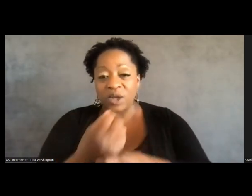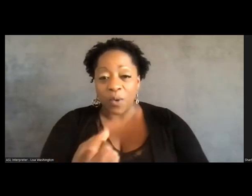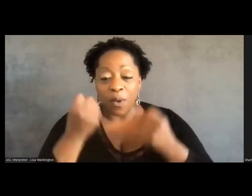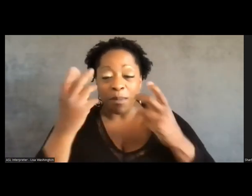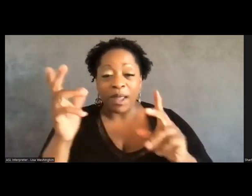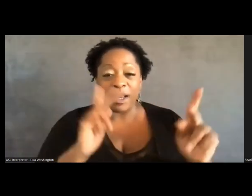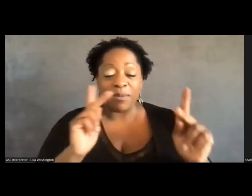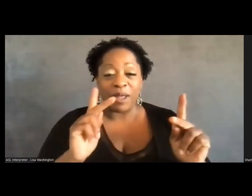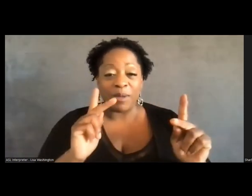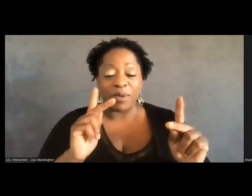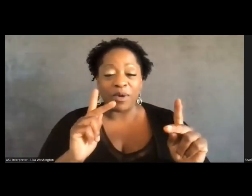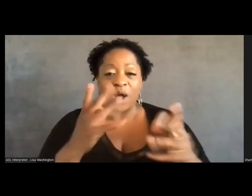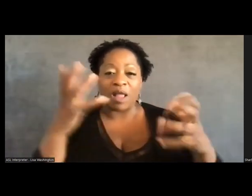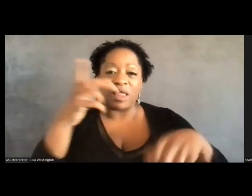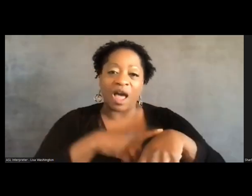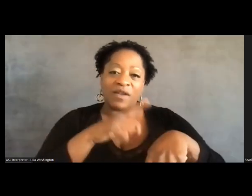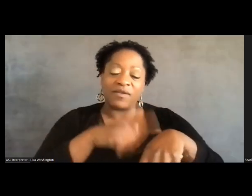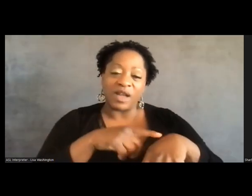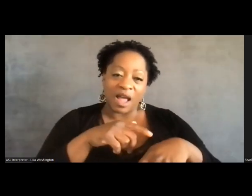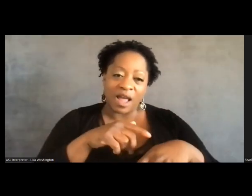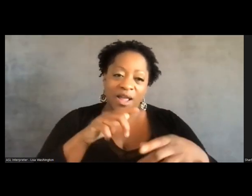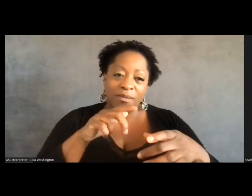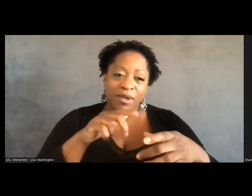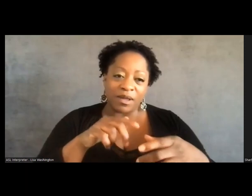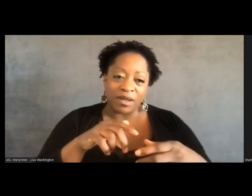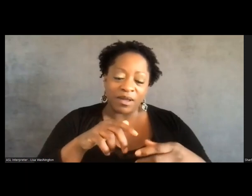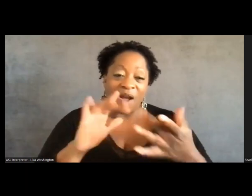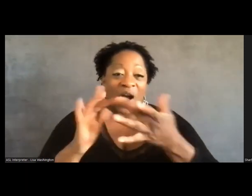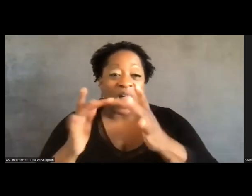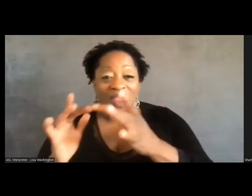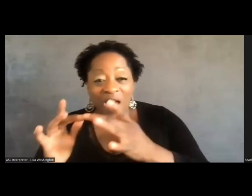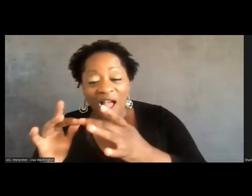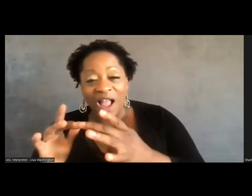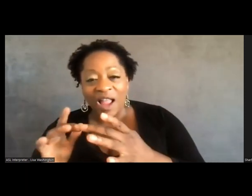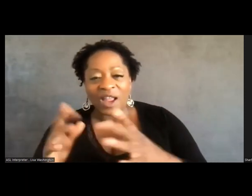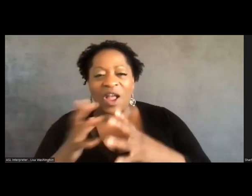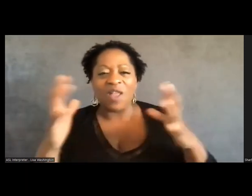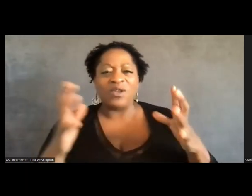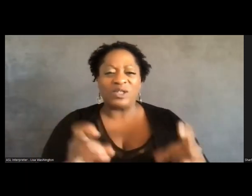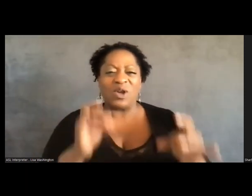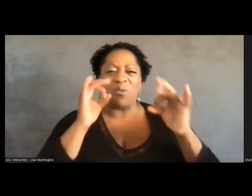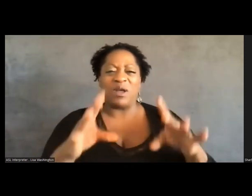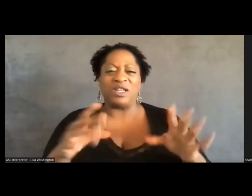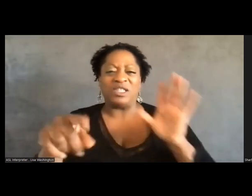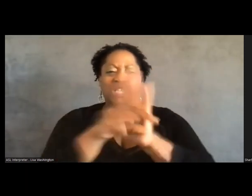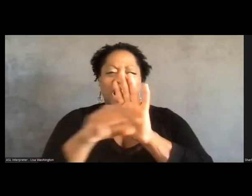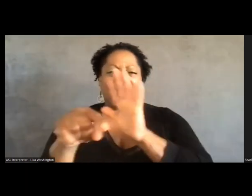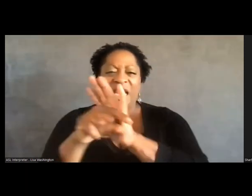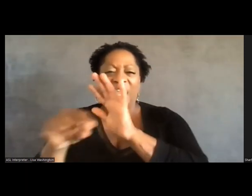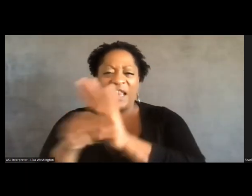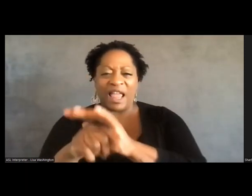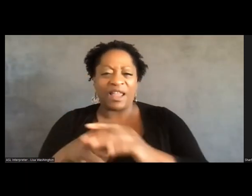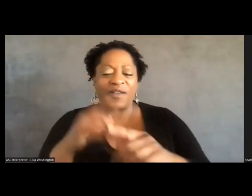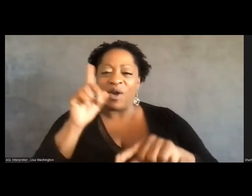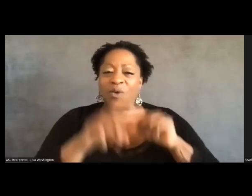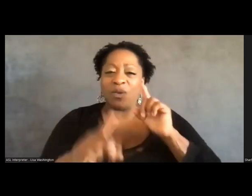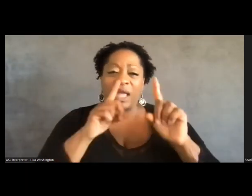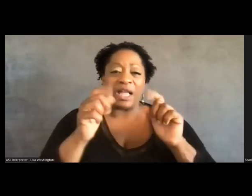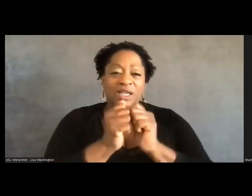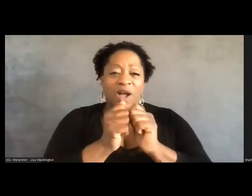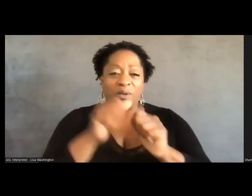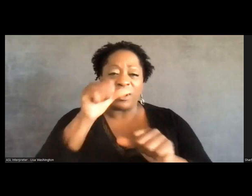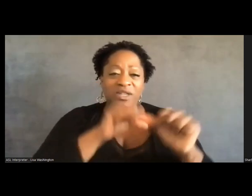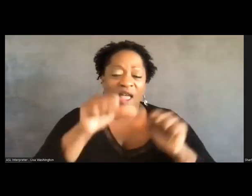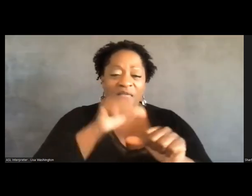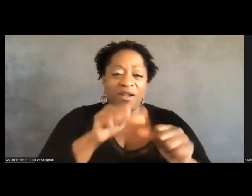us have spent so much time online and there's so much vitriol online, it's like, we can't talk to each other in person. We can't treat each other in